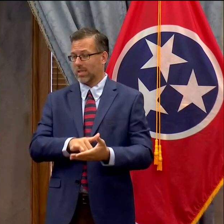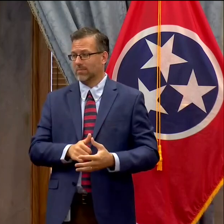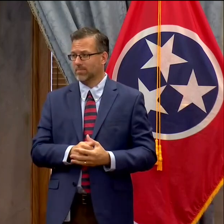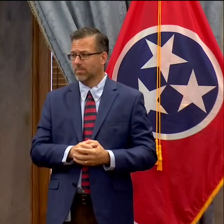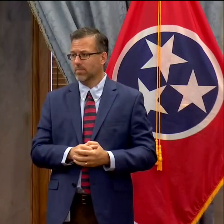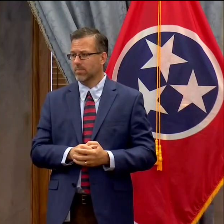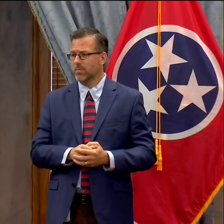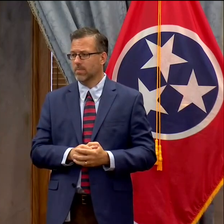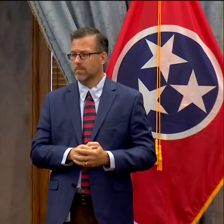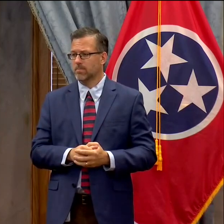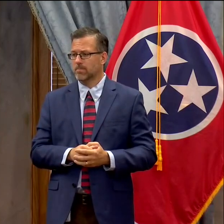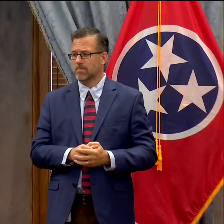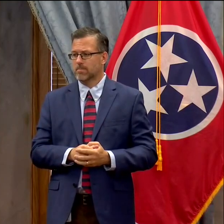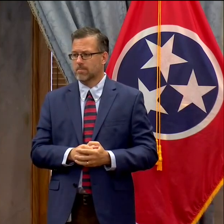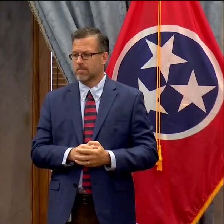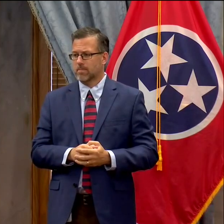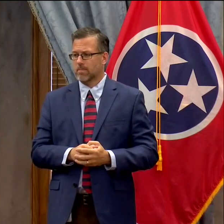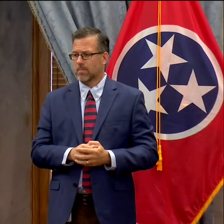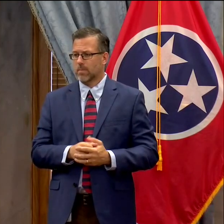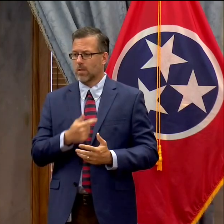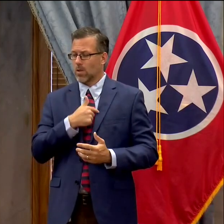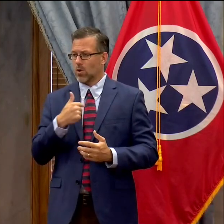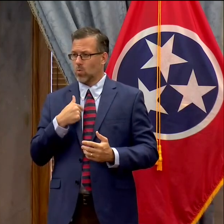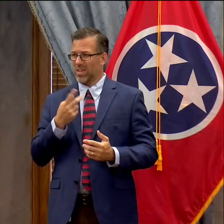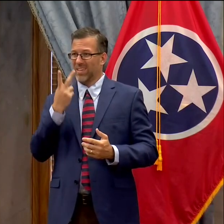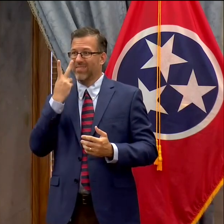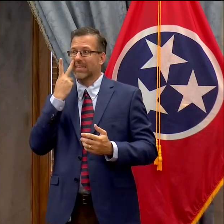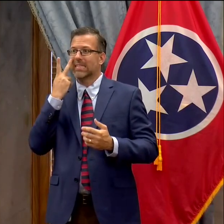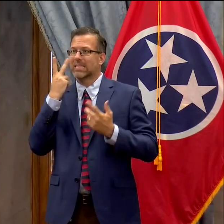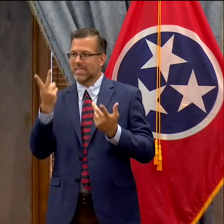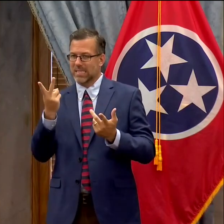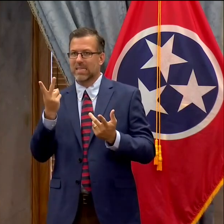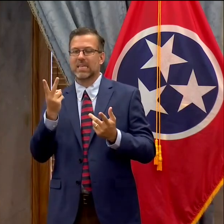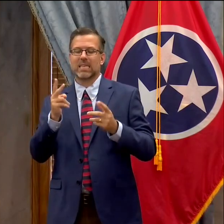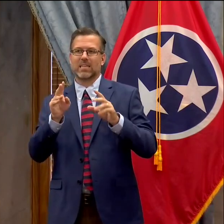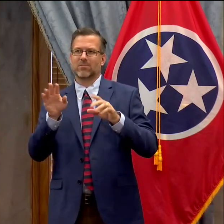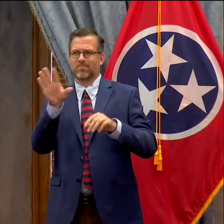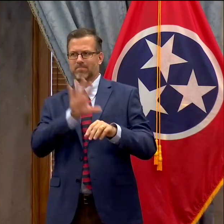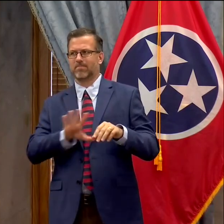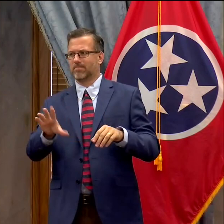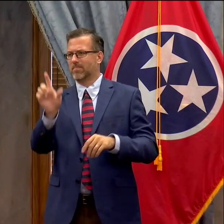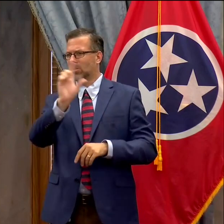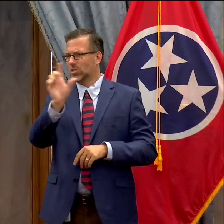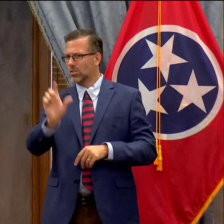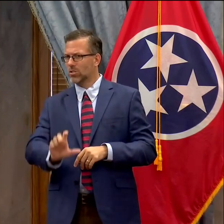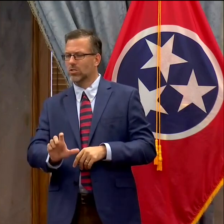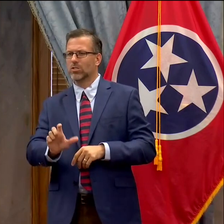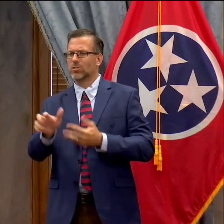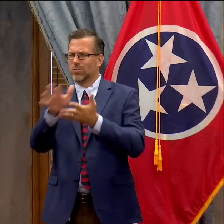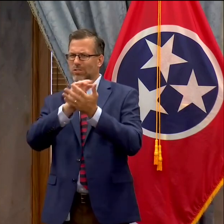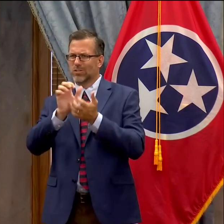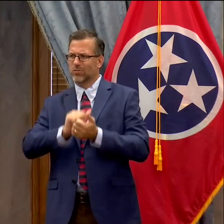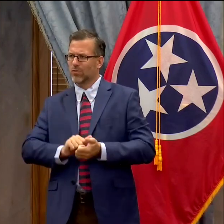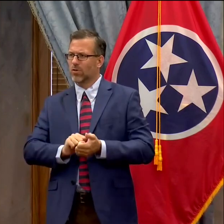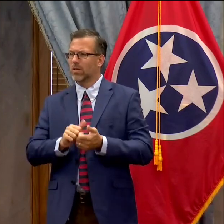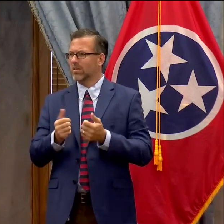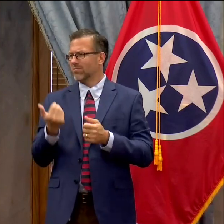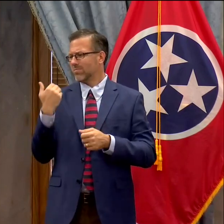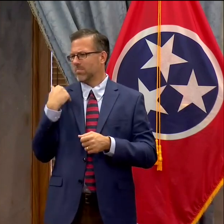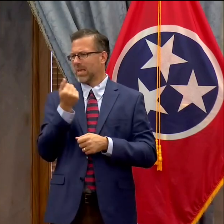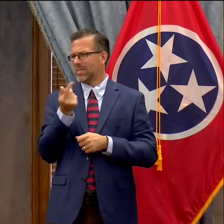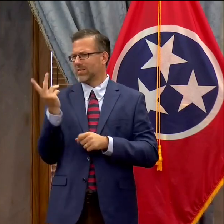we've seen lawlessness play out in the previous months here